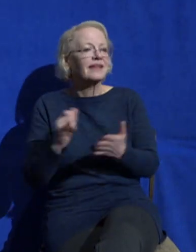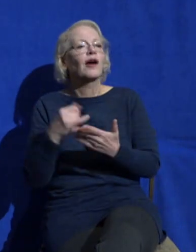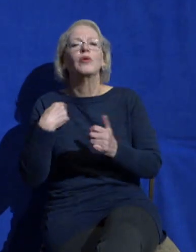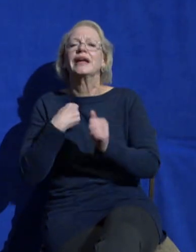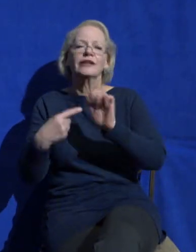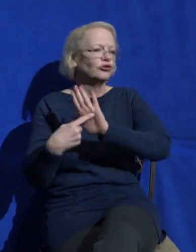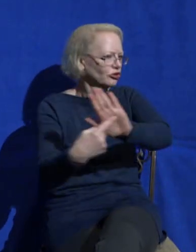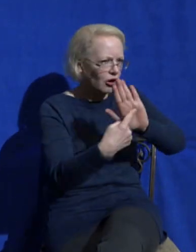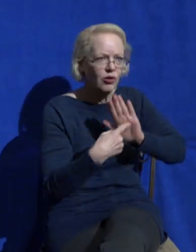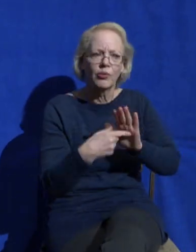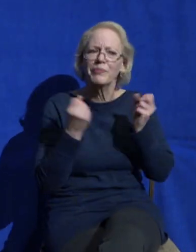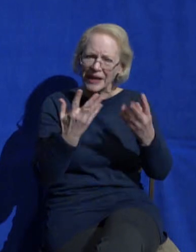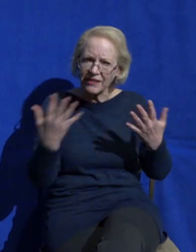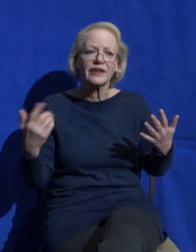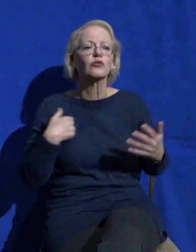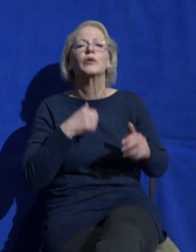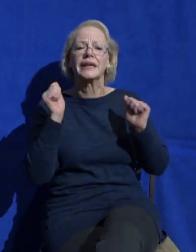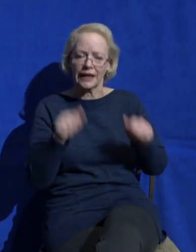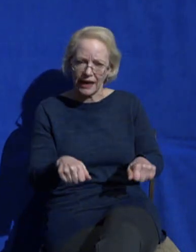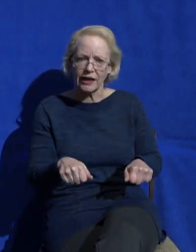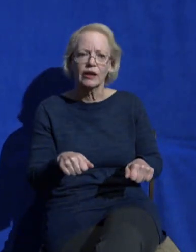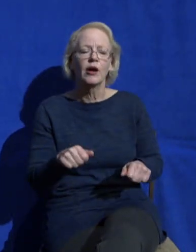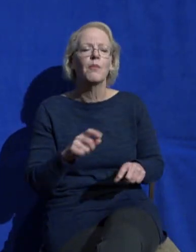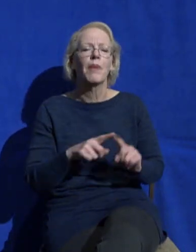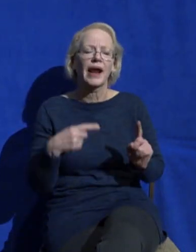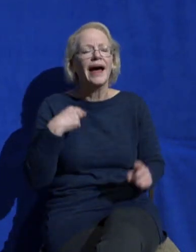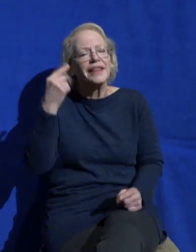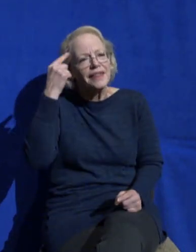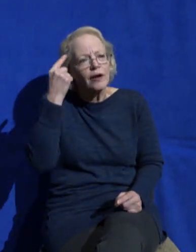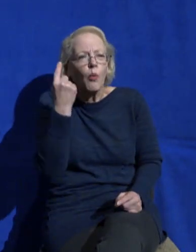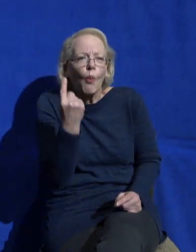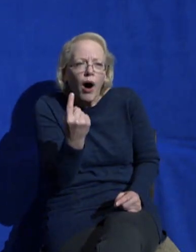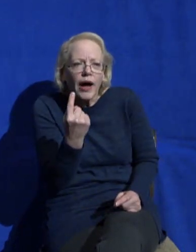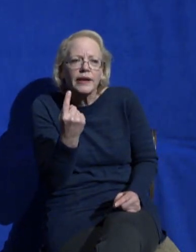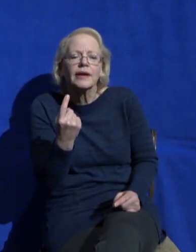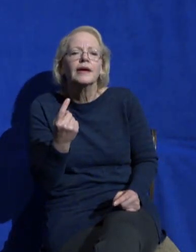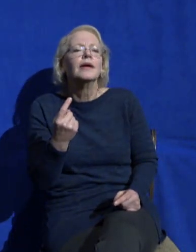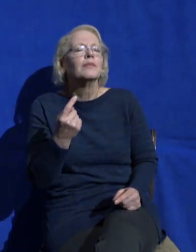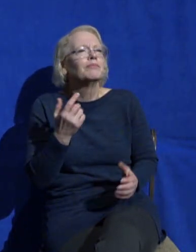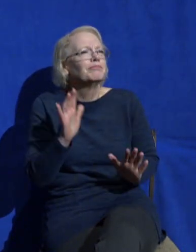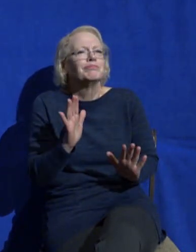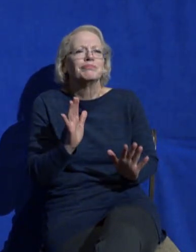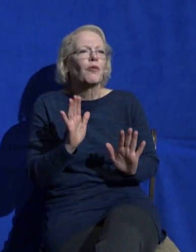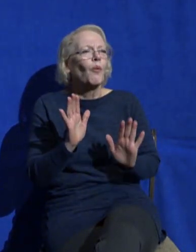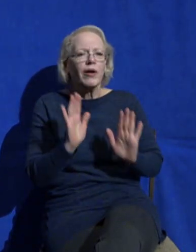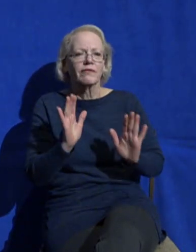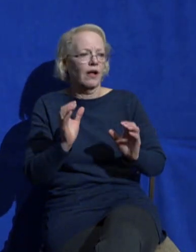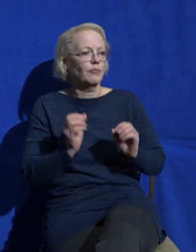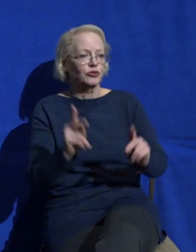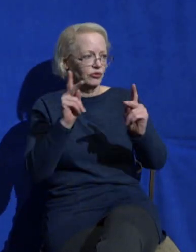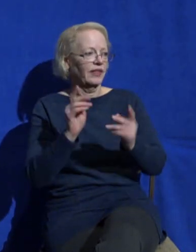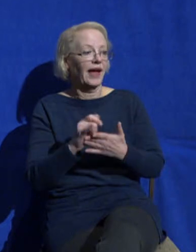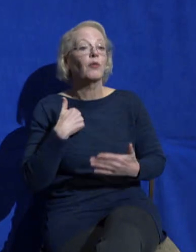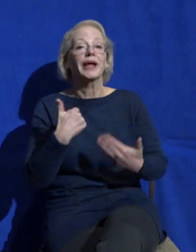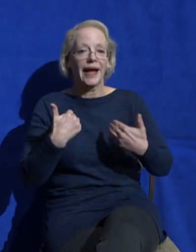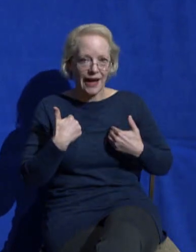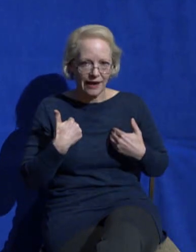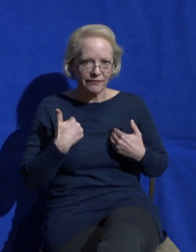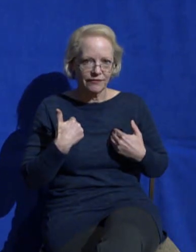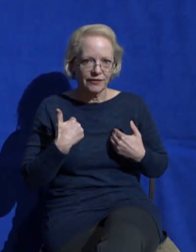things are great. Let me tell you this. I think one of the most compelling opportunities we have as Christians is to